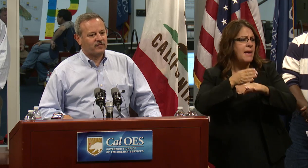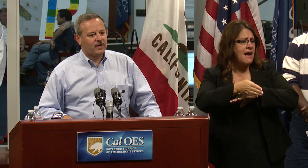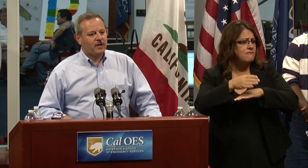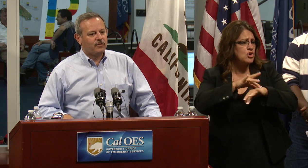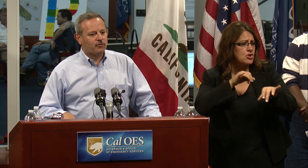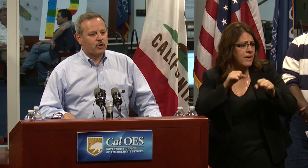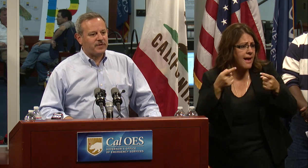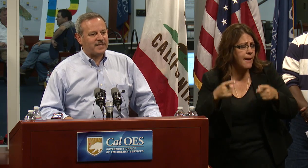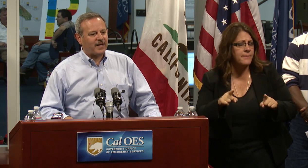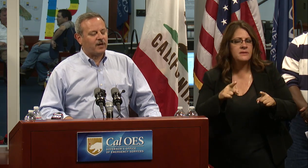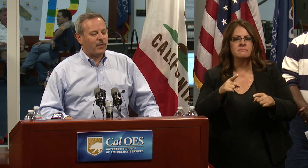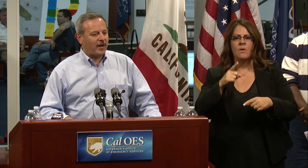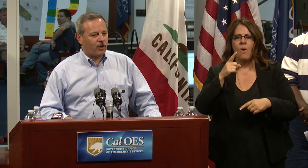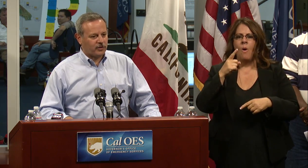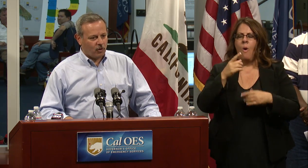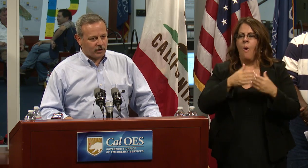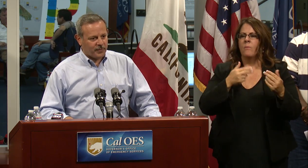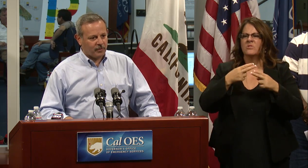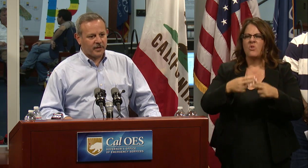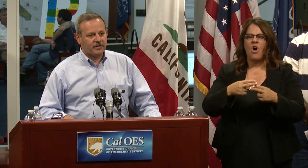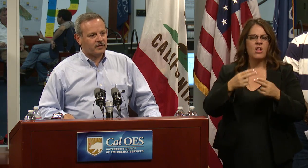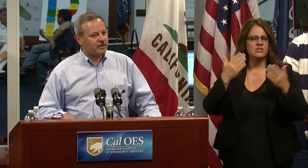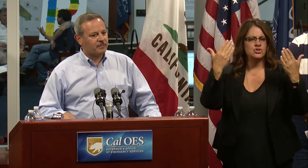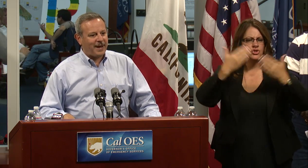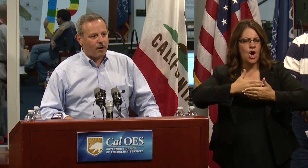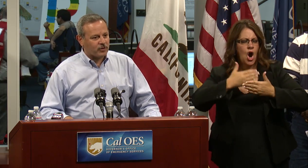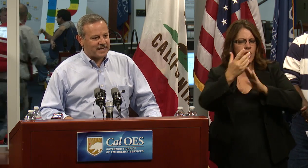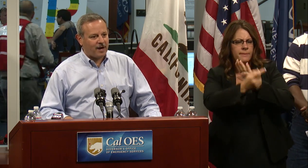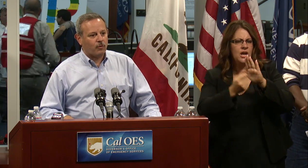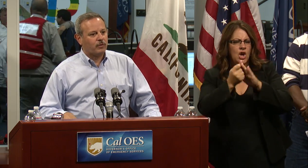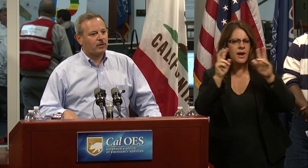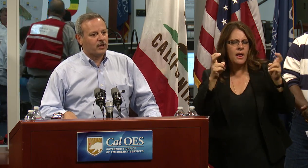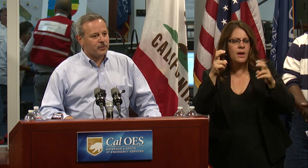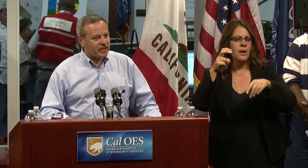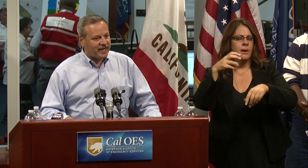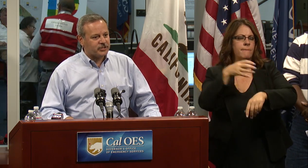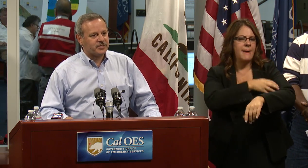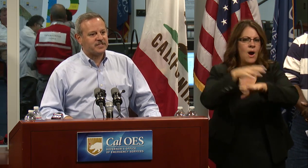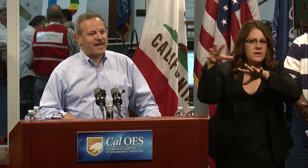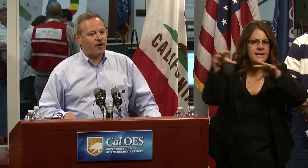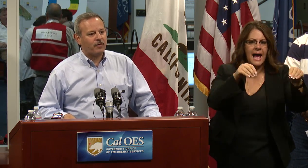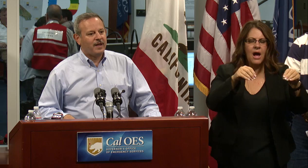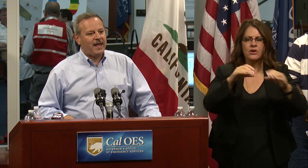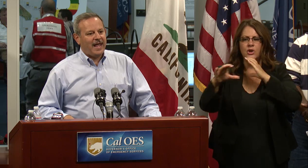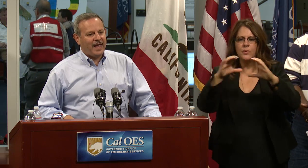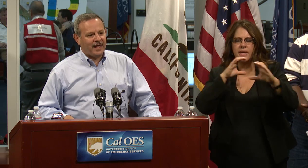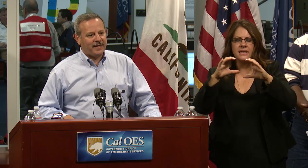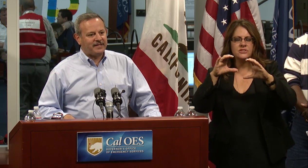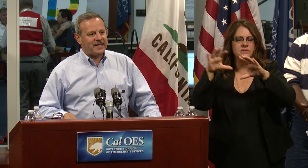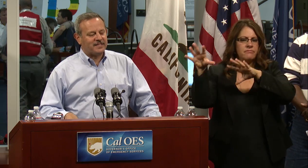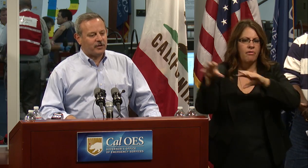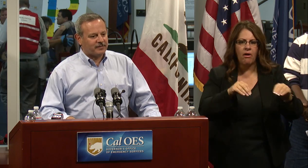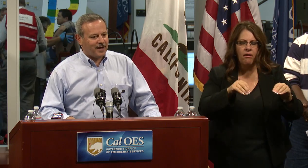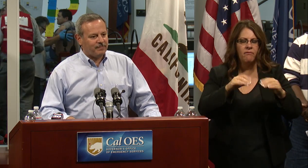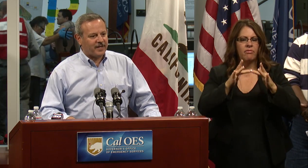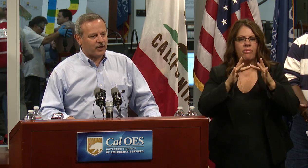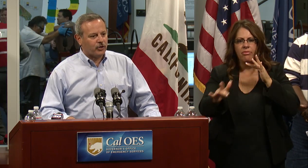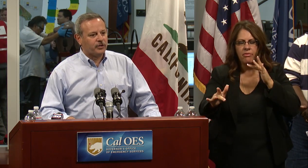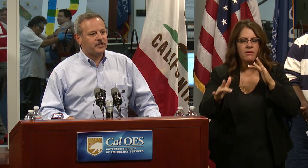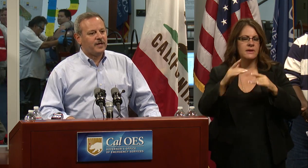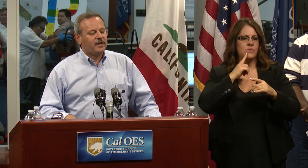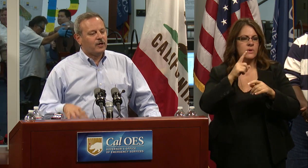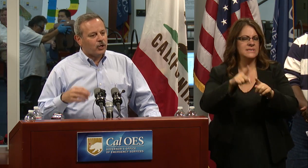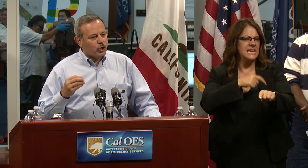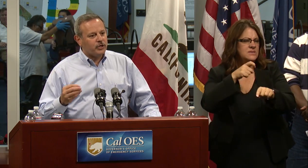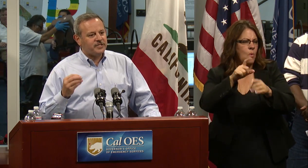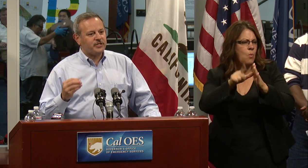like this, there's always like a, what I call a dark period. Power's out. Communications is out. And it takes a little time to get a